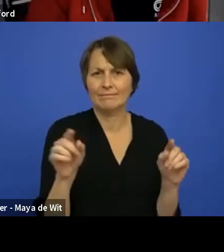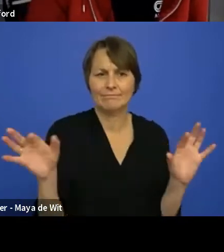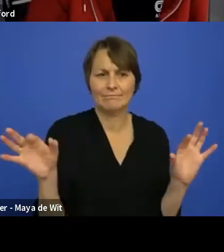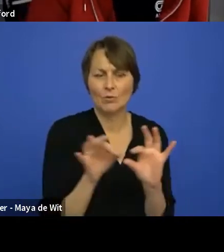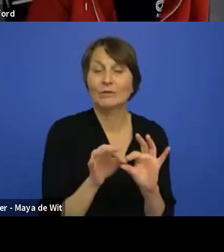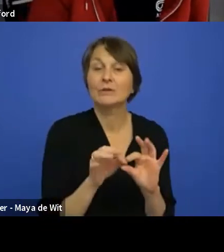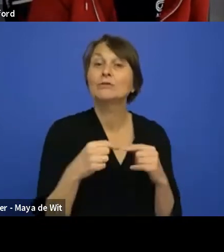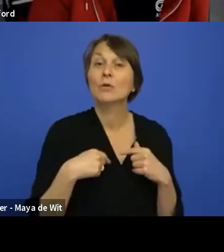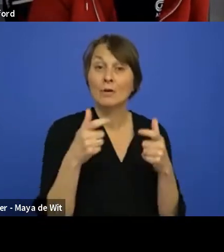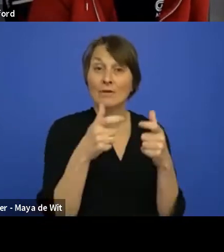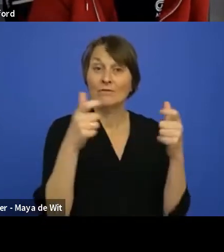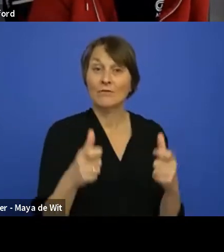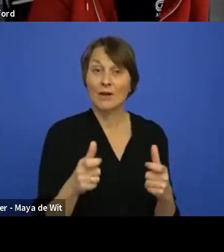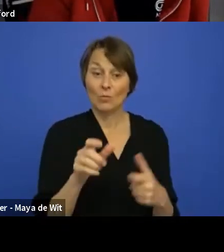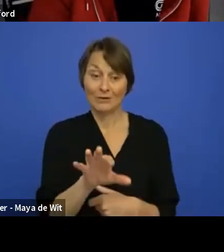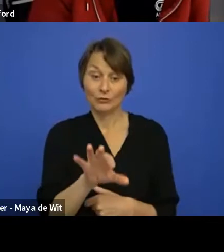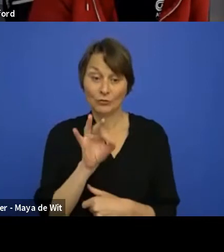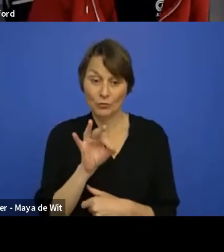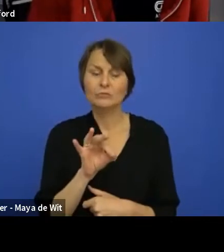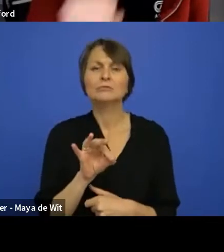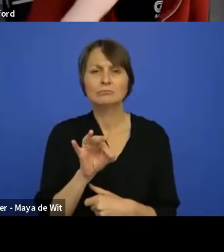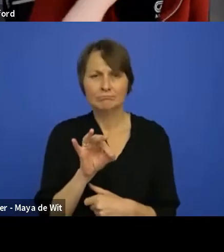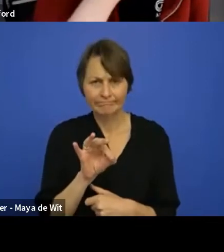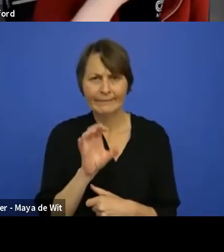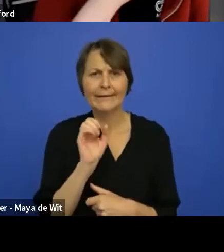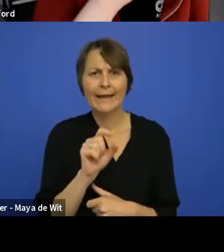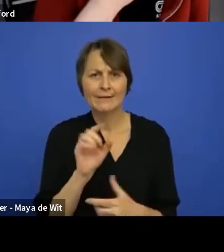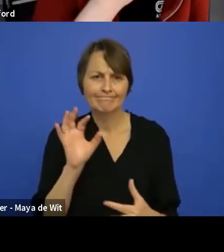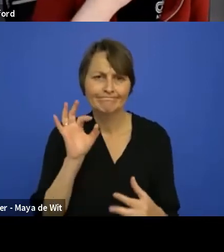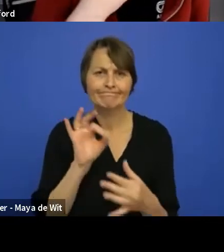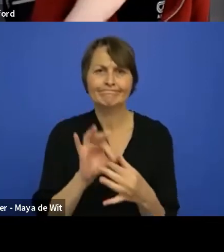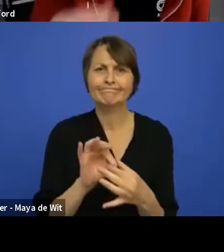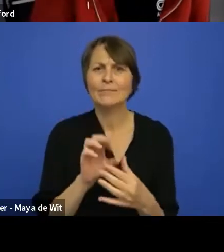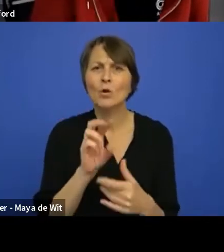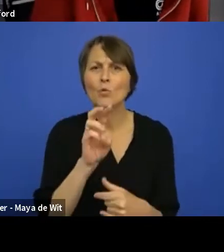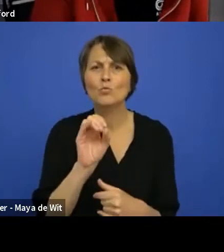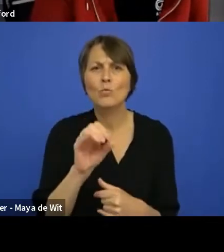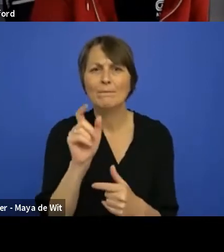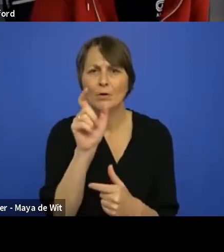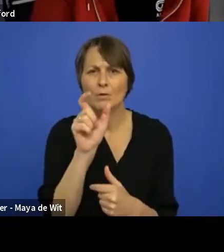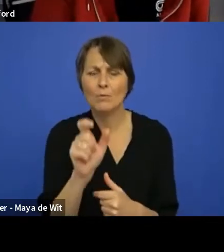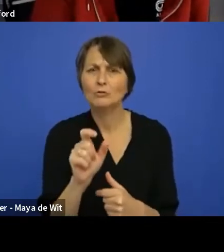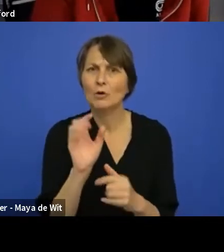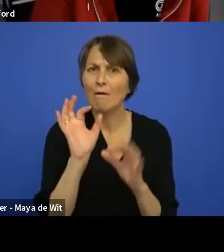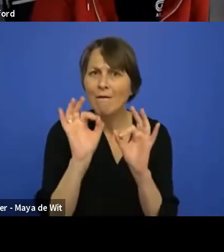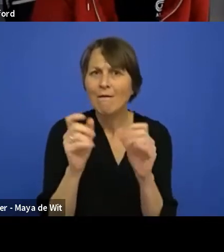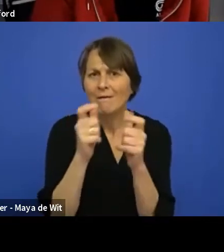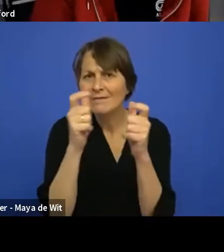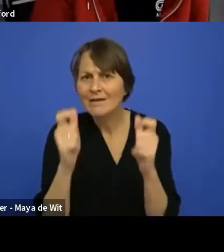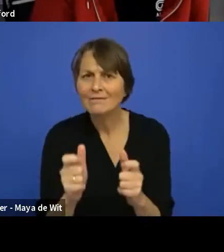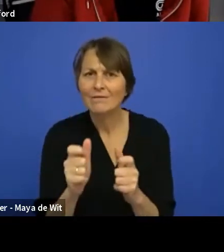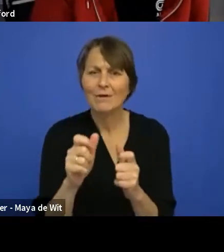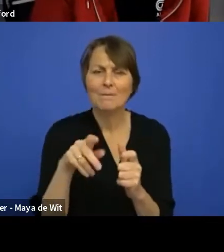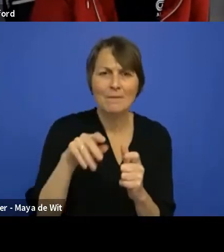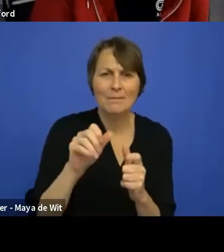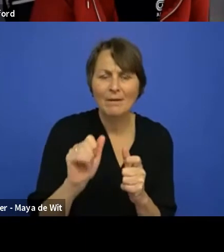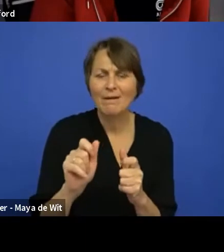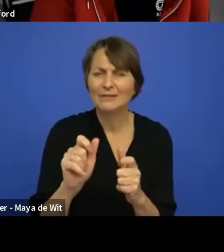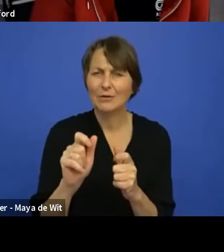interact with that web component. So that's a nice, you know, framework less API to, to work with, uh, and how you set a value of it and, and read it